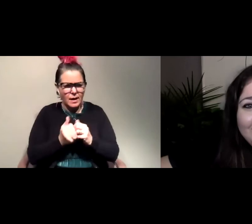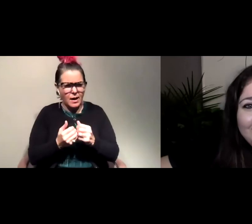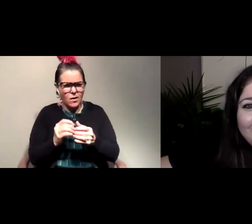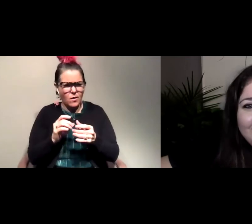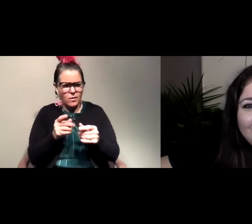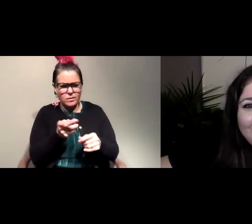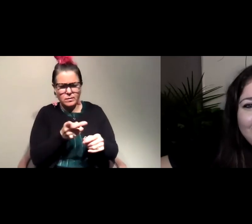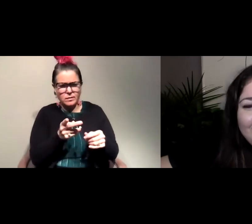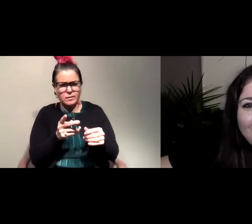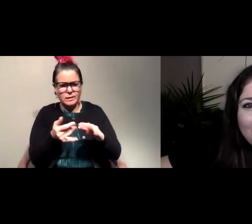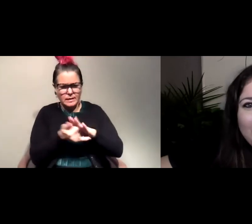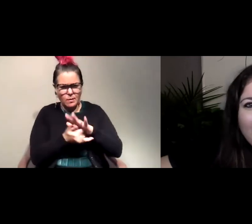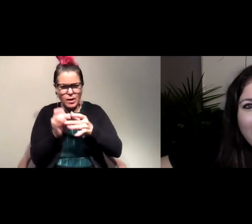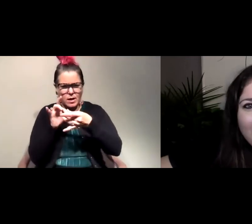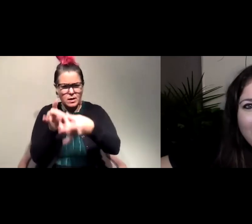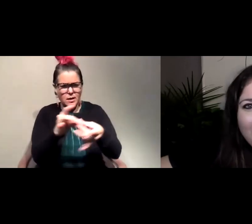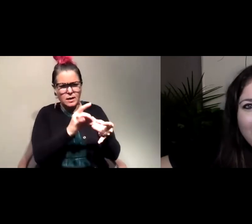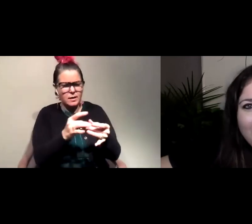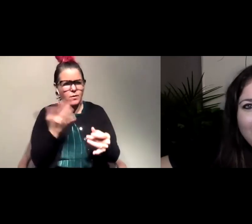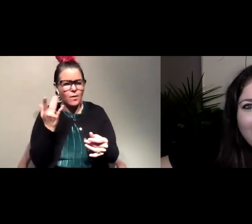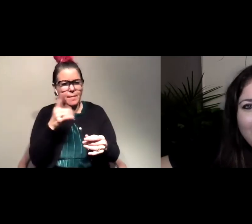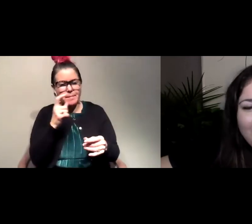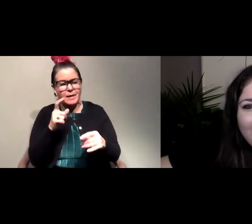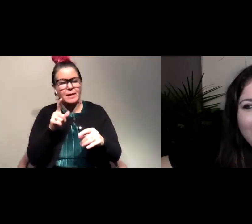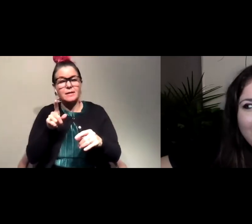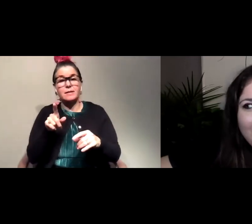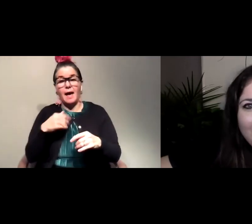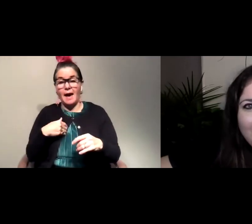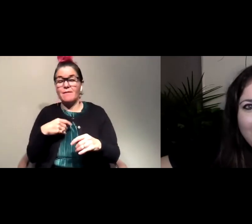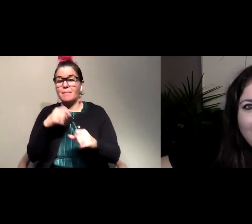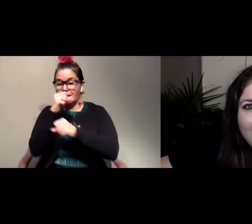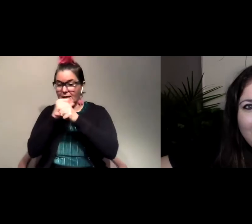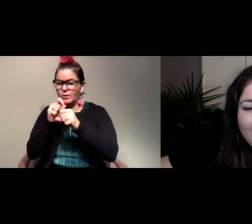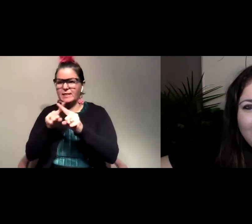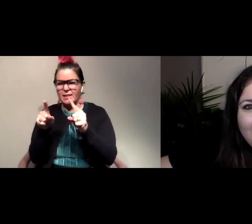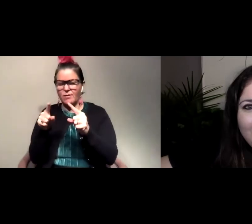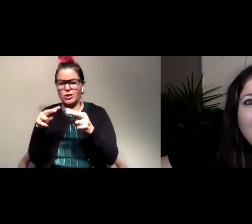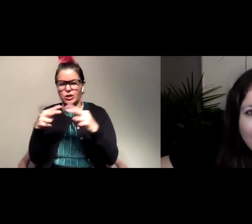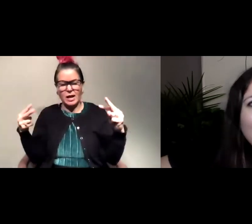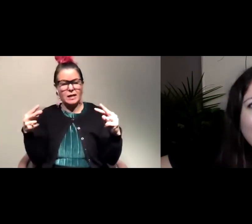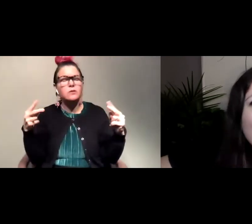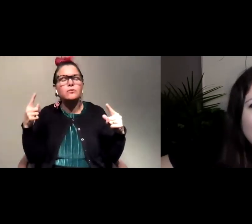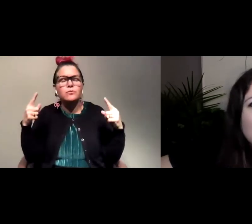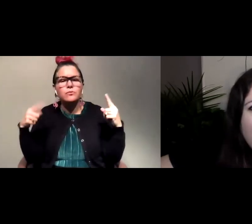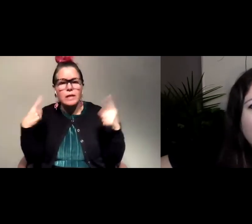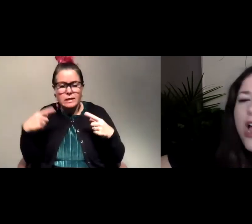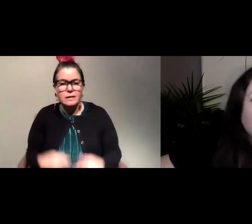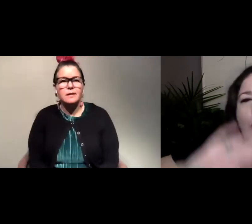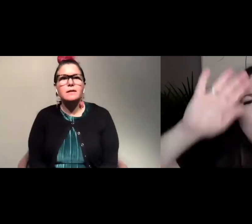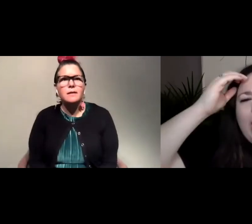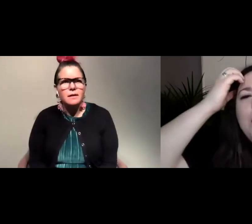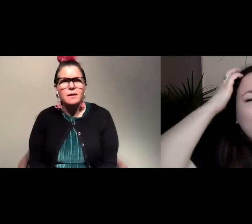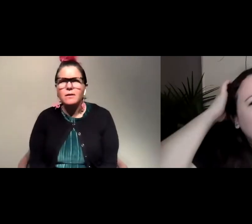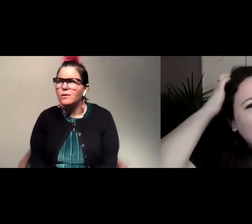subway lines are, because they're genetically different in different parts of the city. It's wild. That is wild.